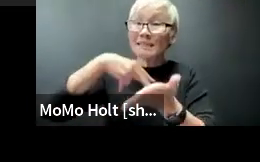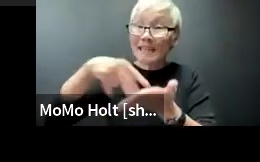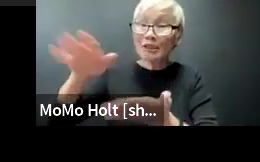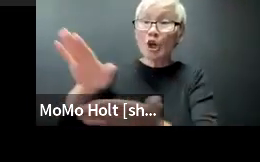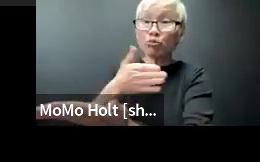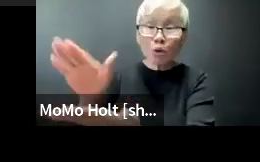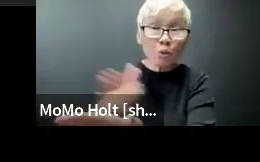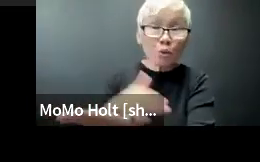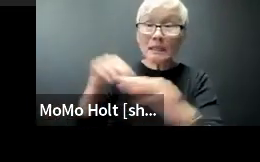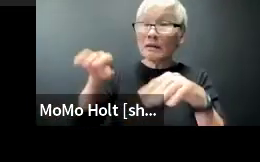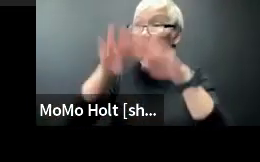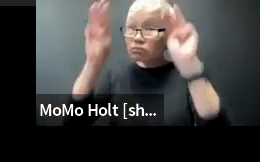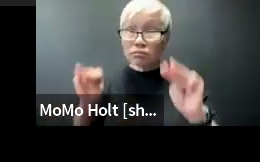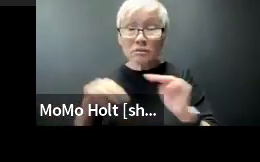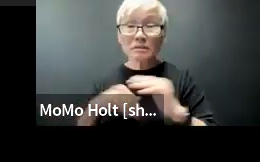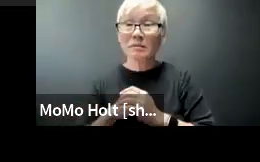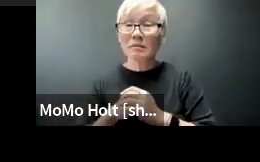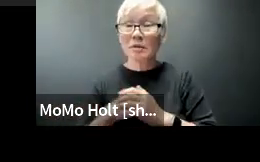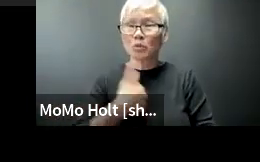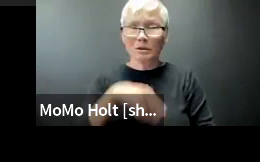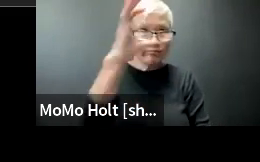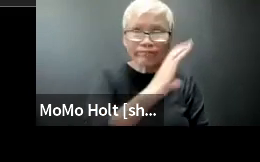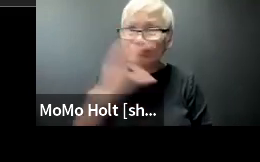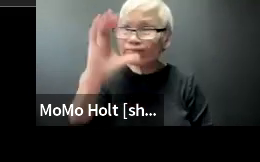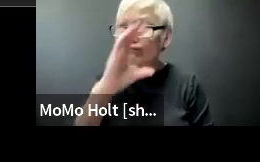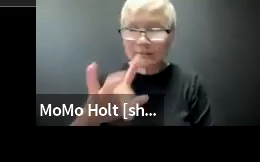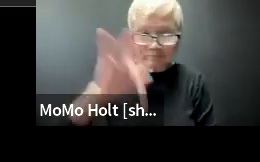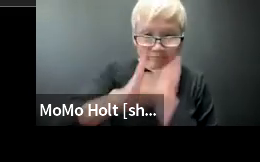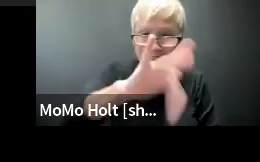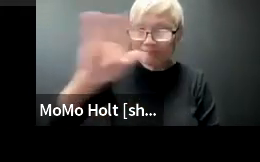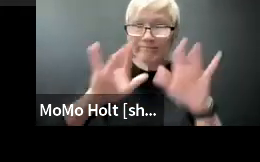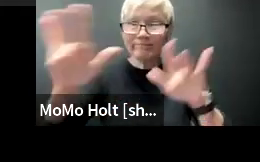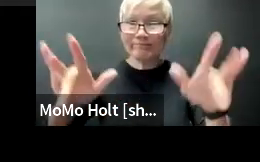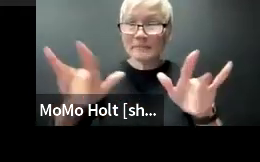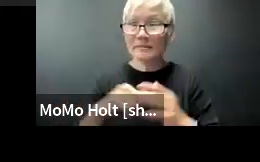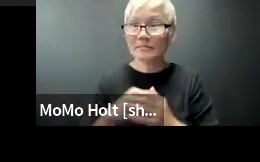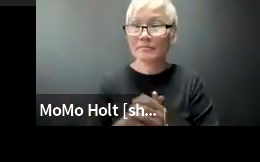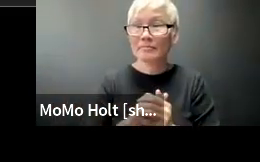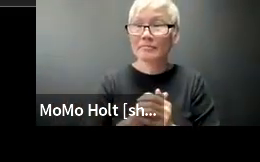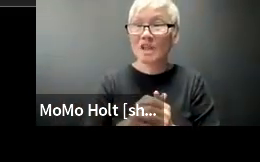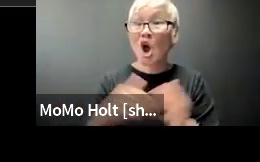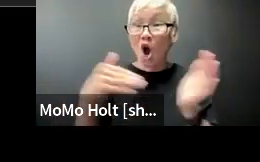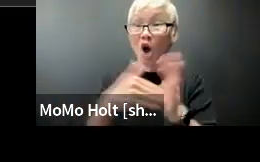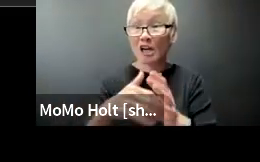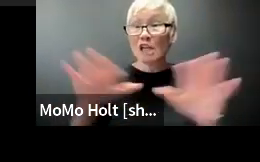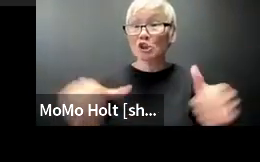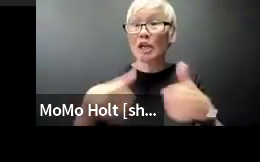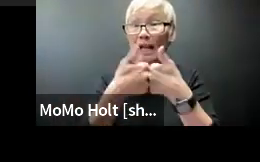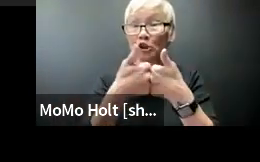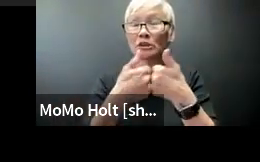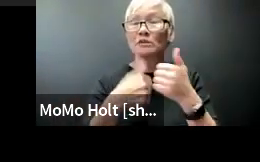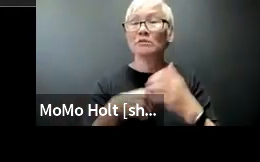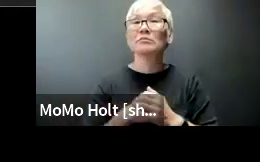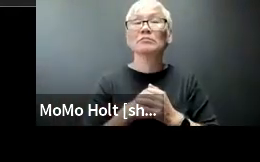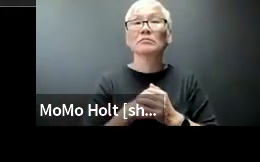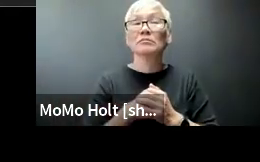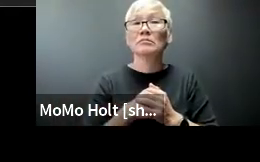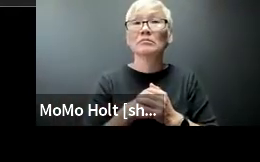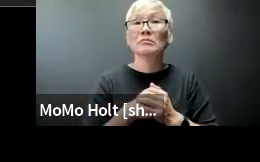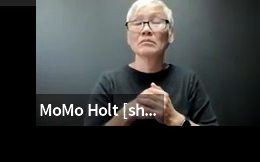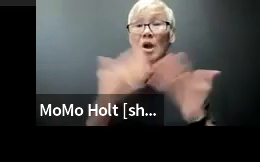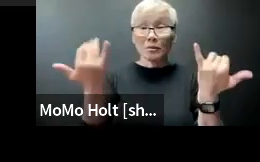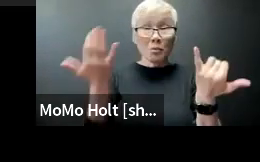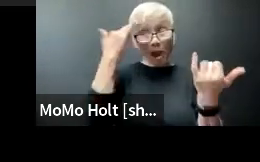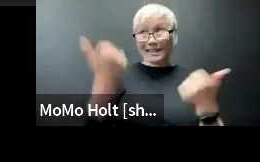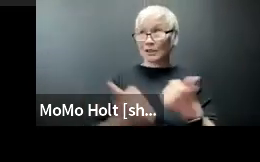information about the arts and dance and music and museums we search click click click and oftentimes